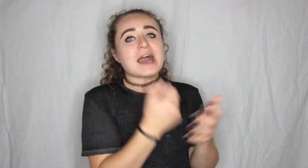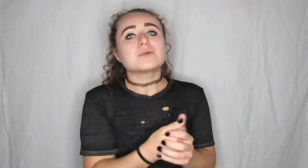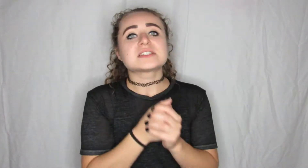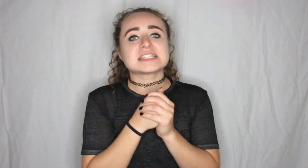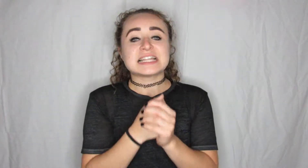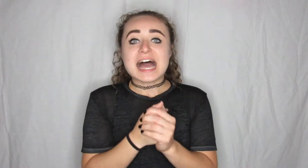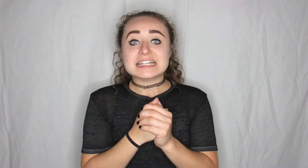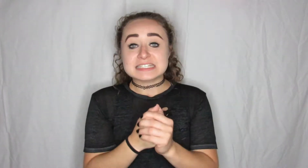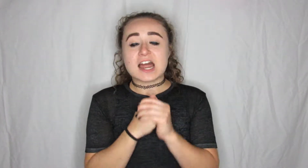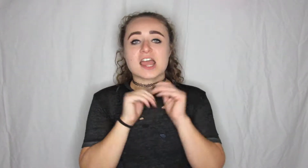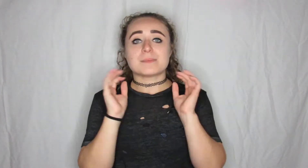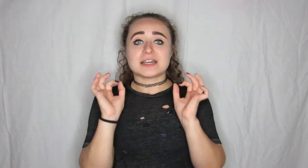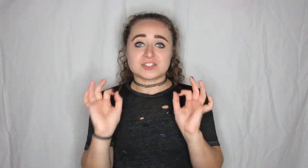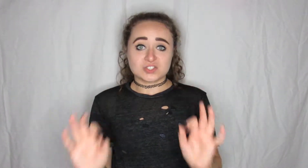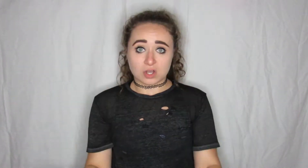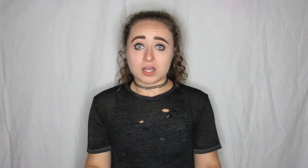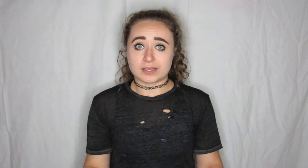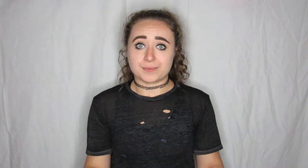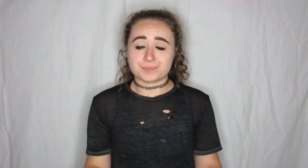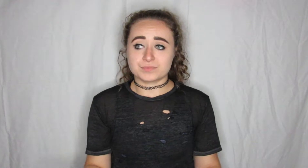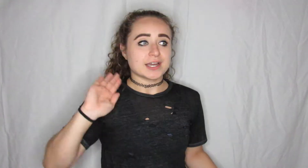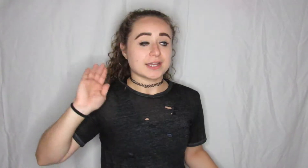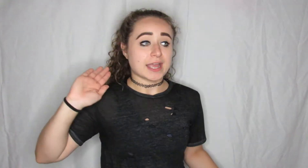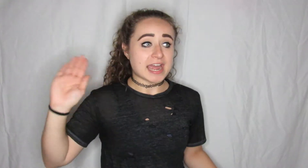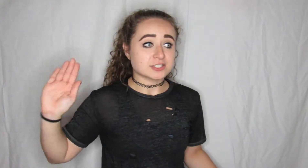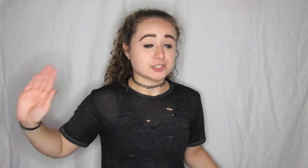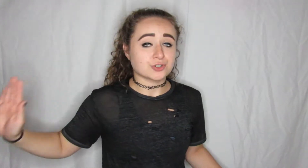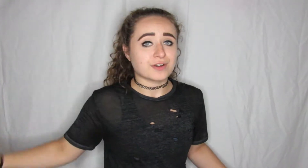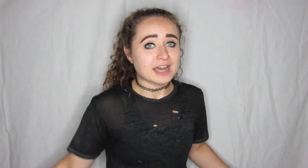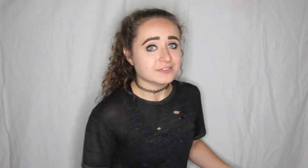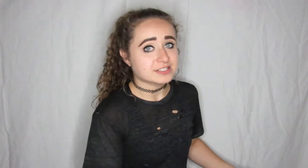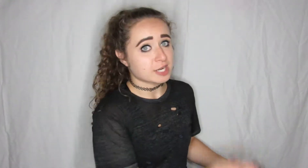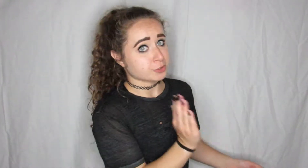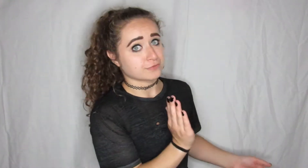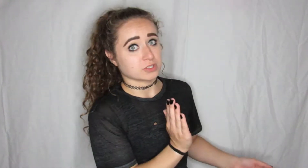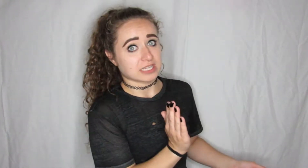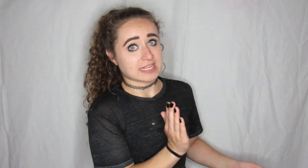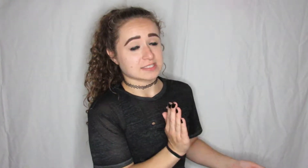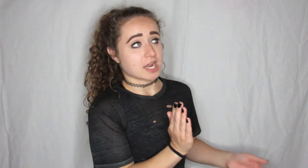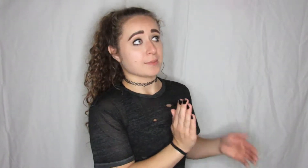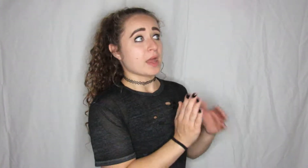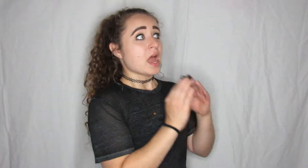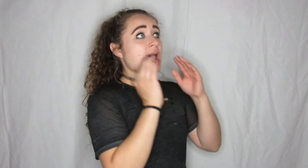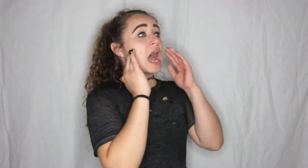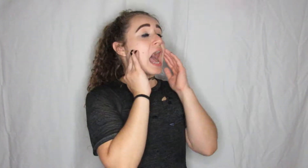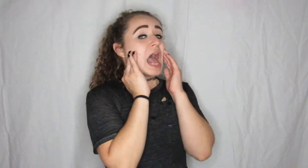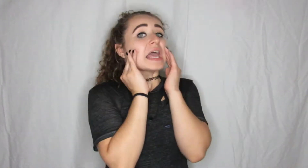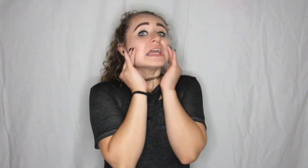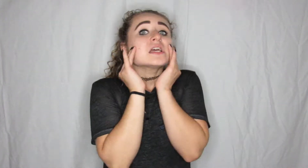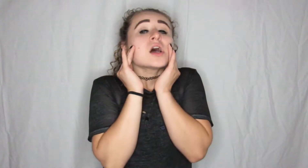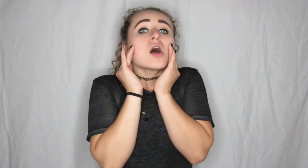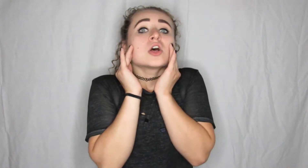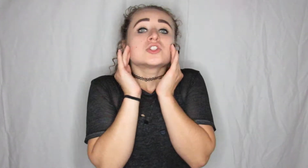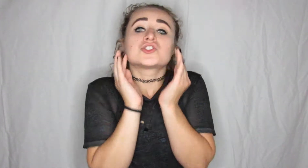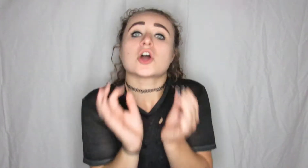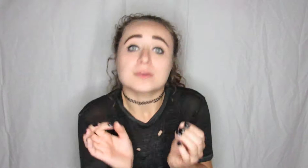that was the last time I saw him I actually drove out of his neighborhood for the last time I started